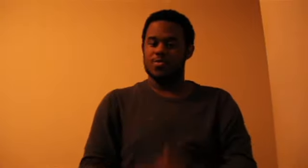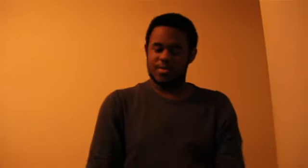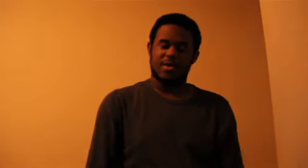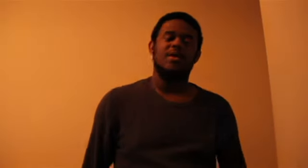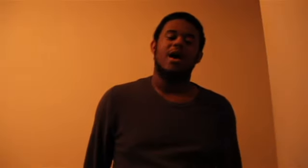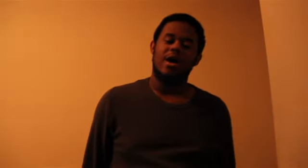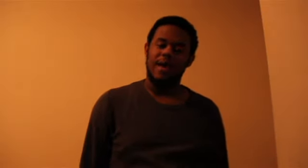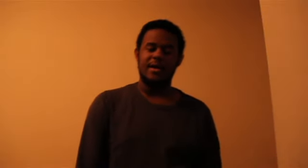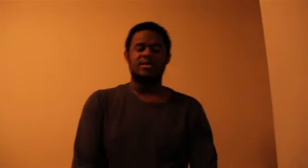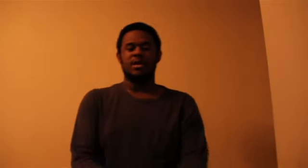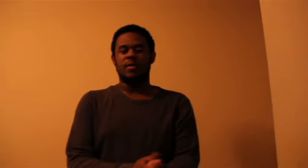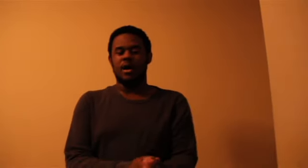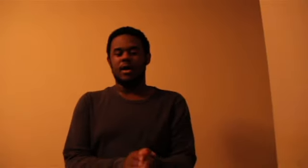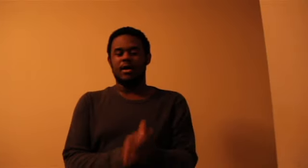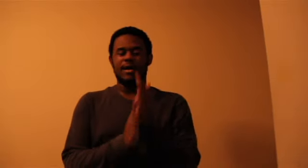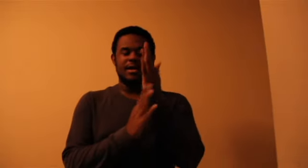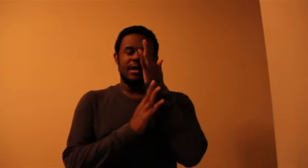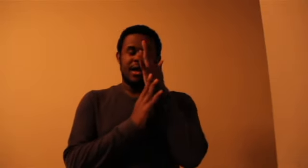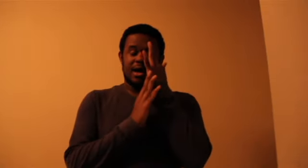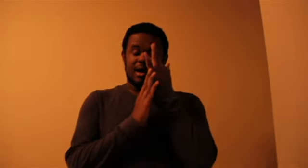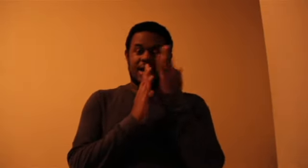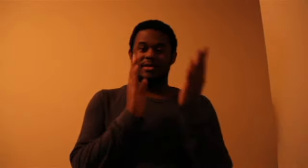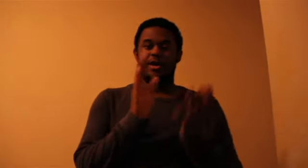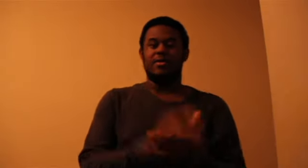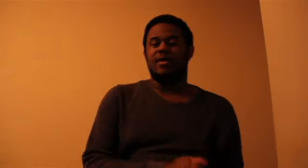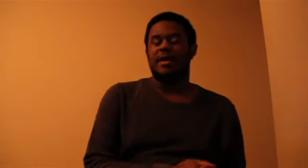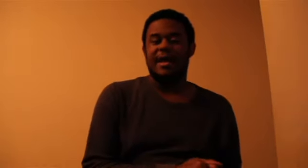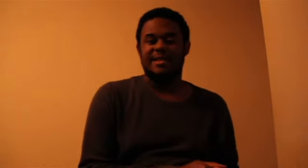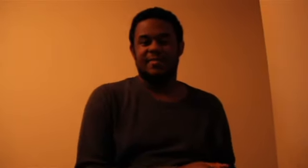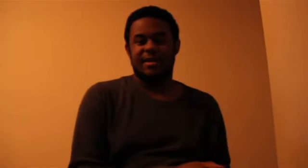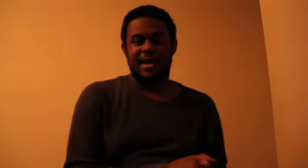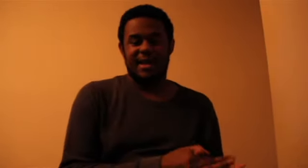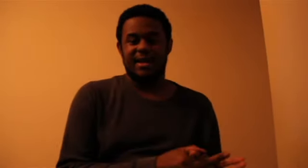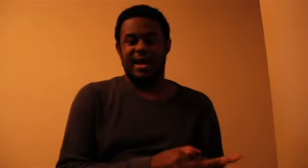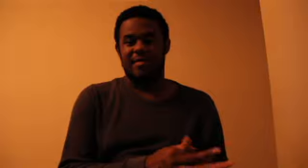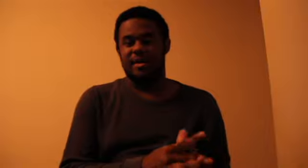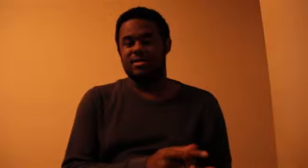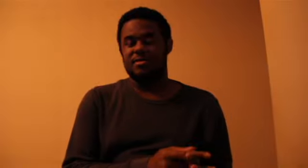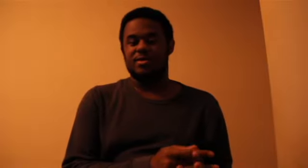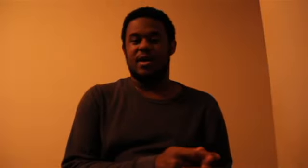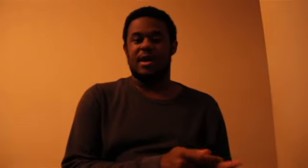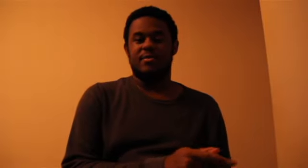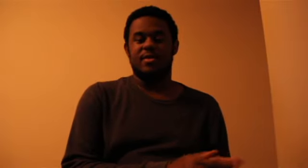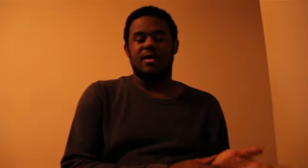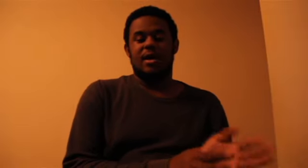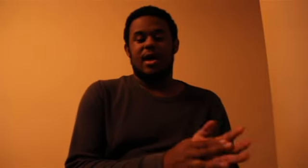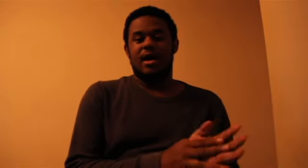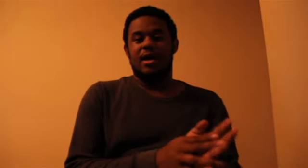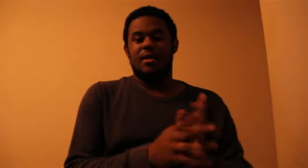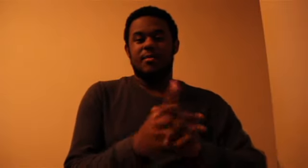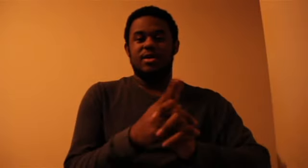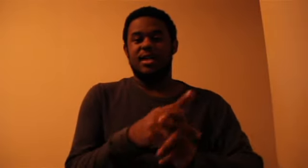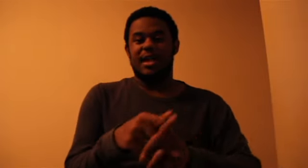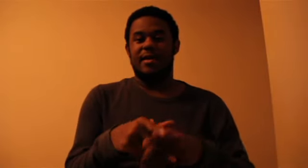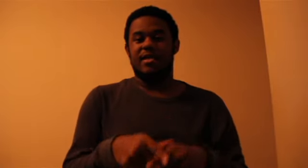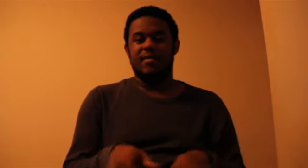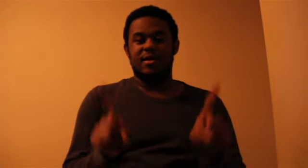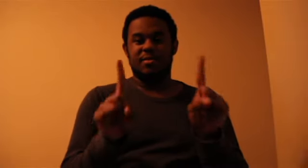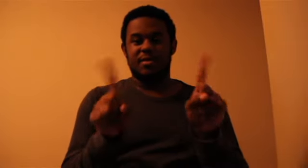whoo all right so we're all good all right so guys leave your like comment subscribe um you can check out my other videos i'm going to